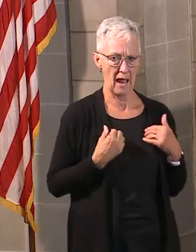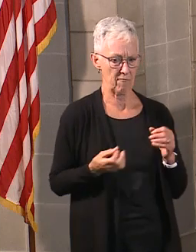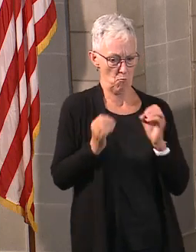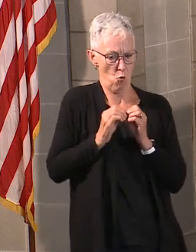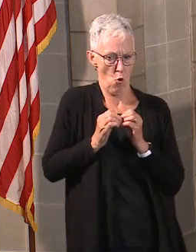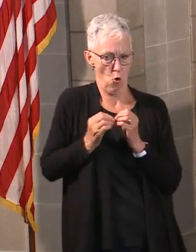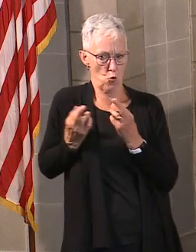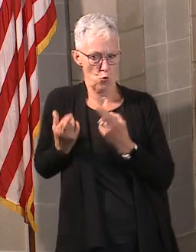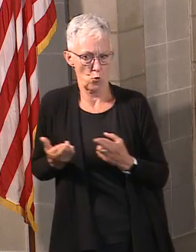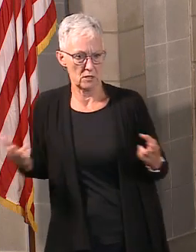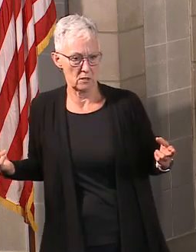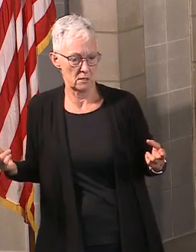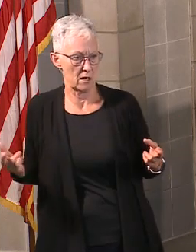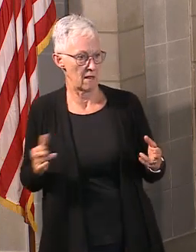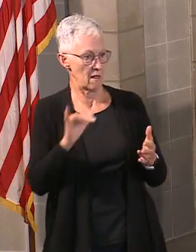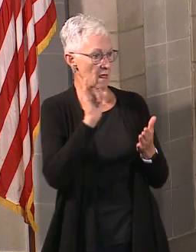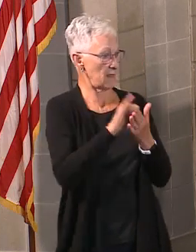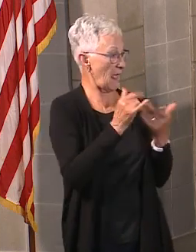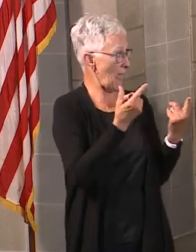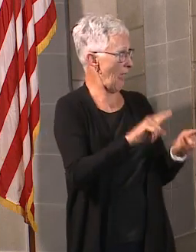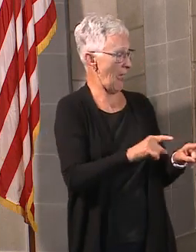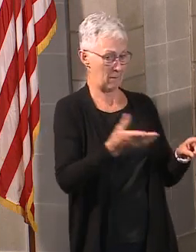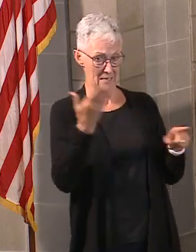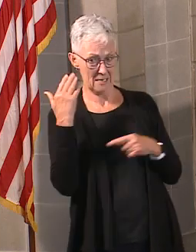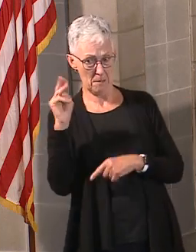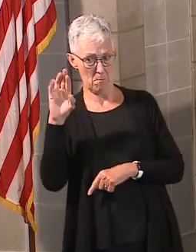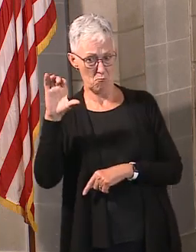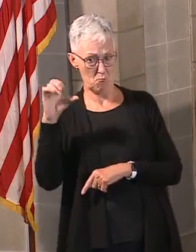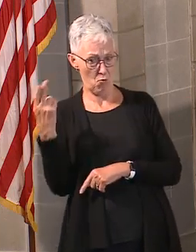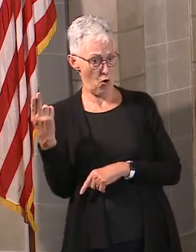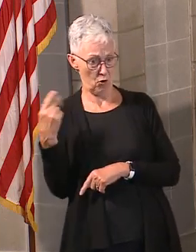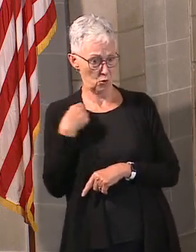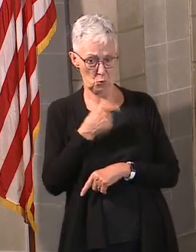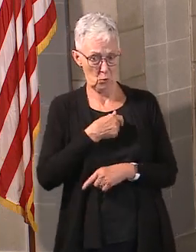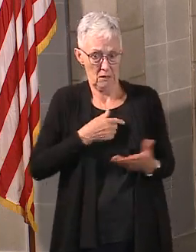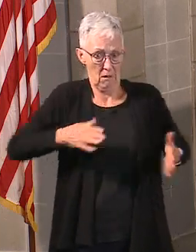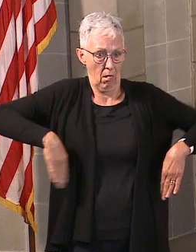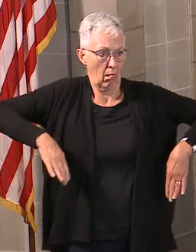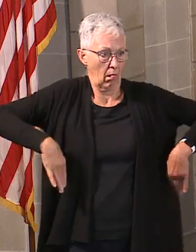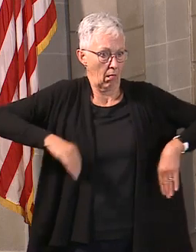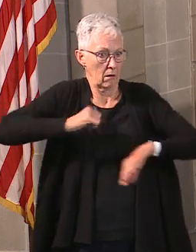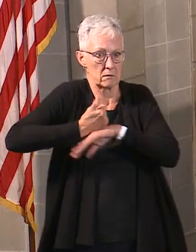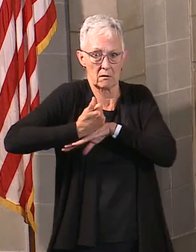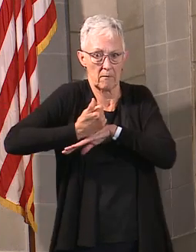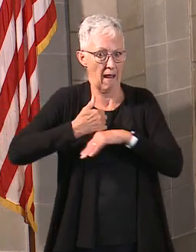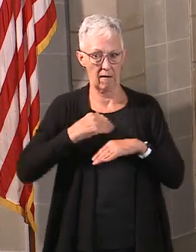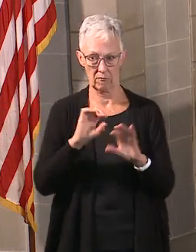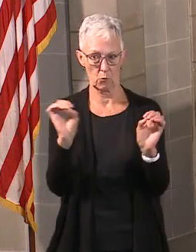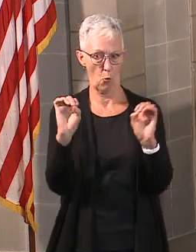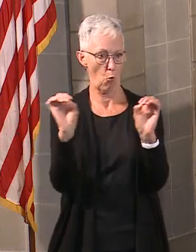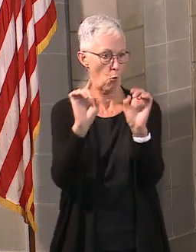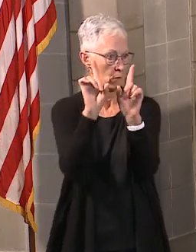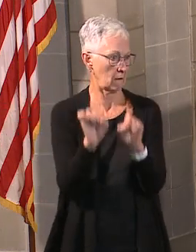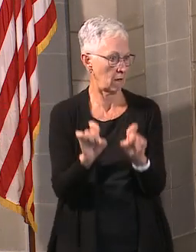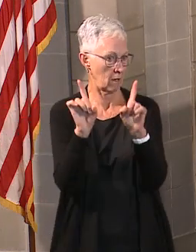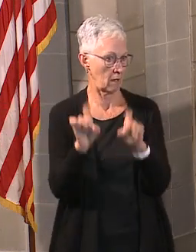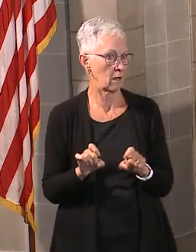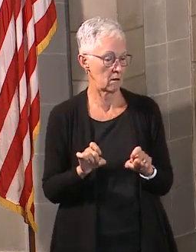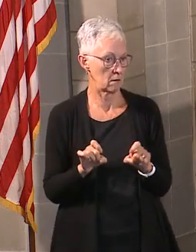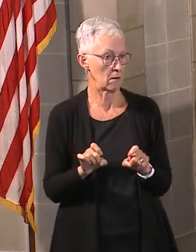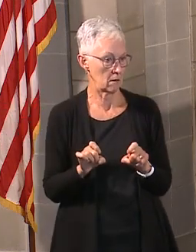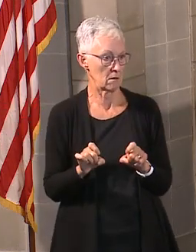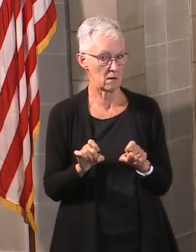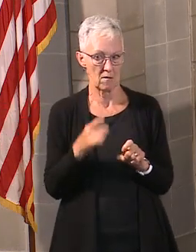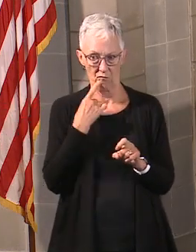example, that two case rule you were referring to was really because we didn't have the testing to be able to know. And that was a kind of a rule of thumb we used